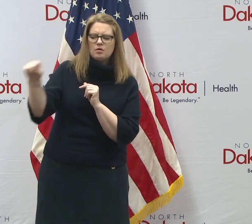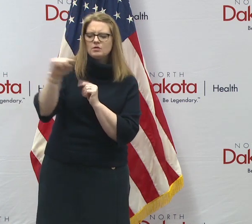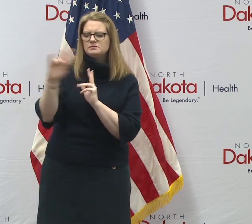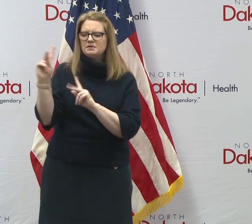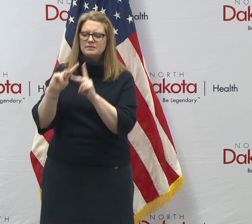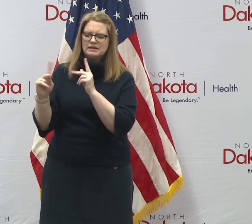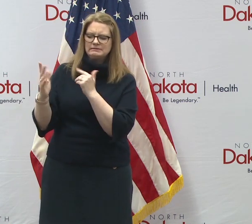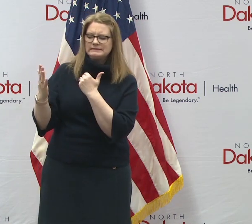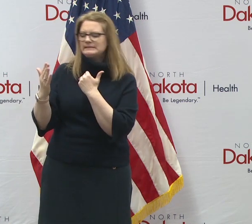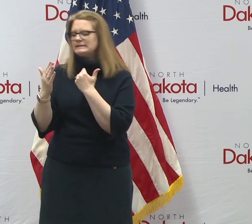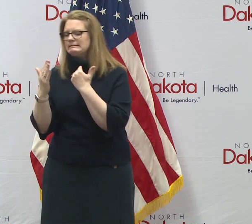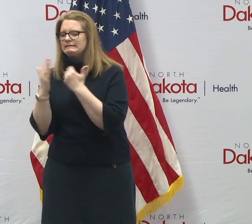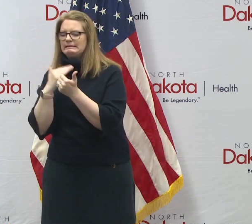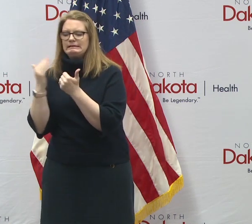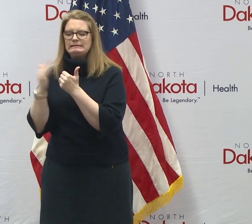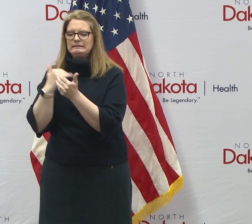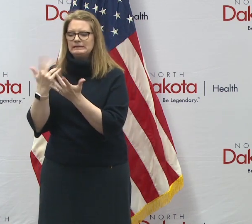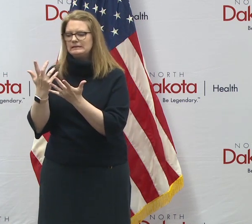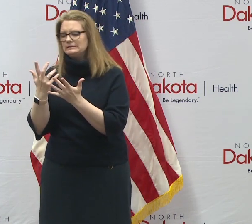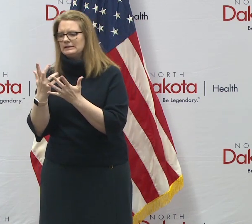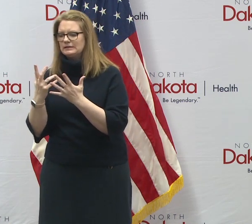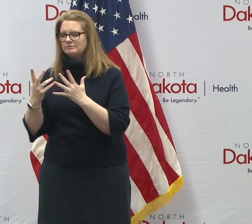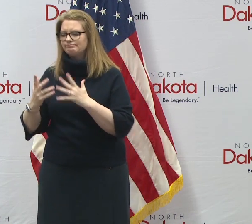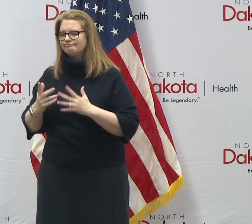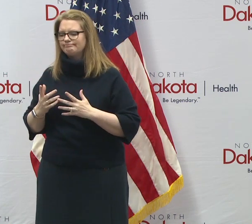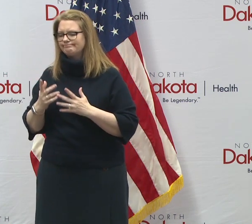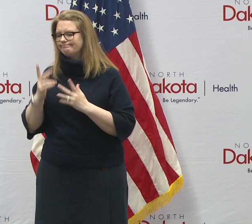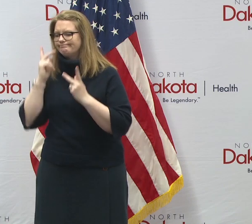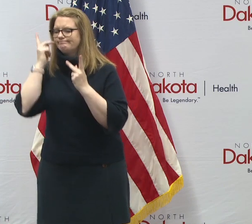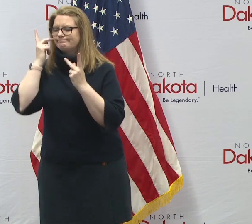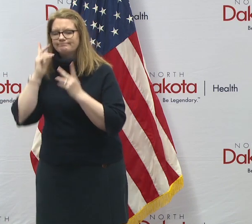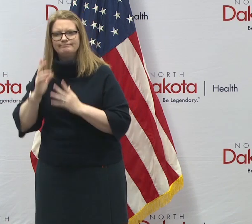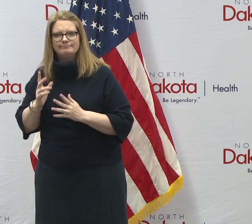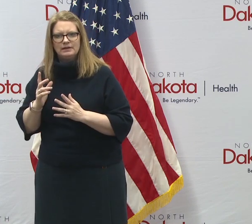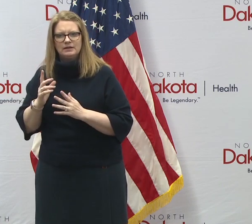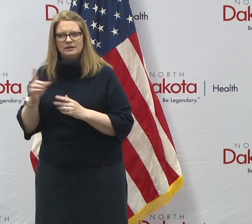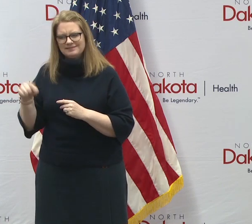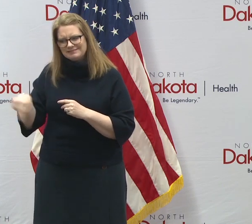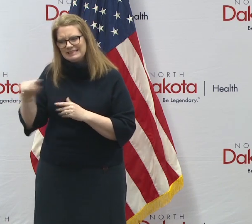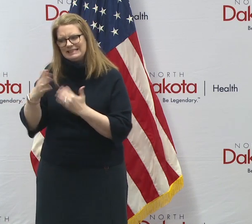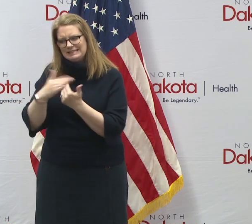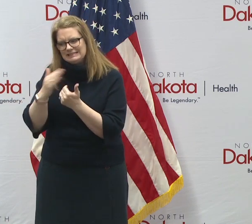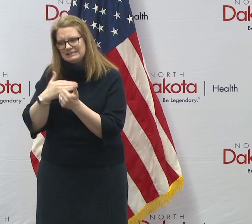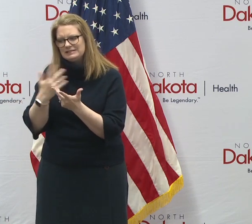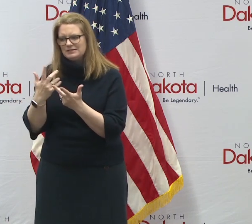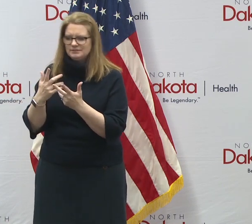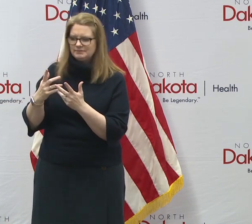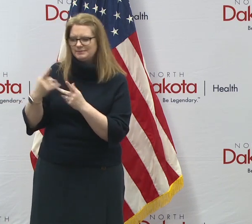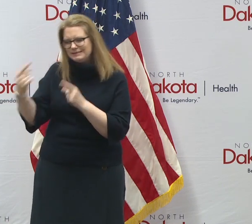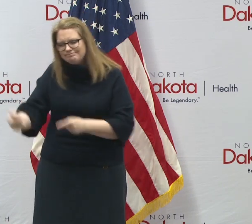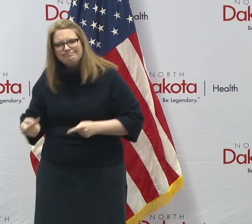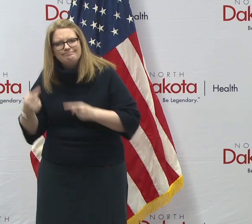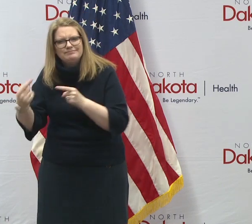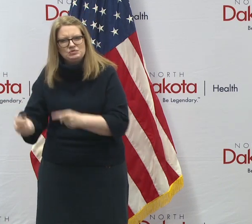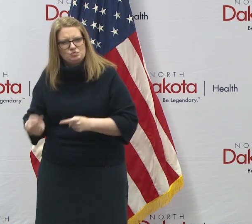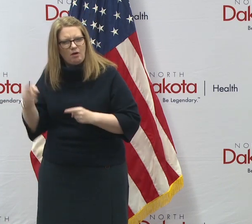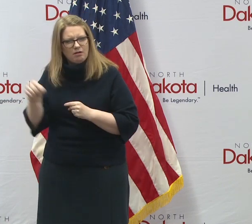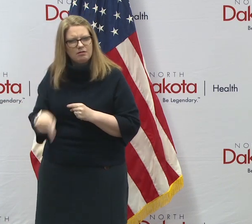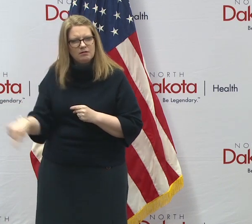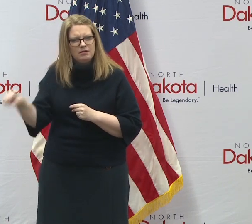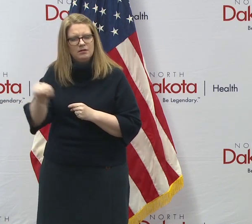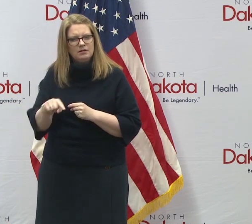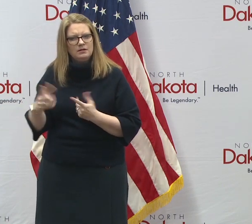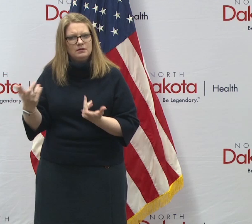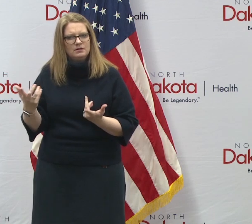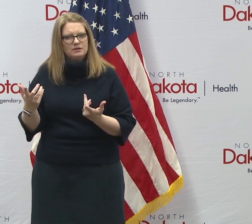suggestion to everyone is to reach out to those that you know who may not, or who may be struggling, um, with